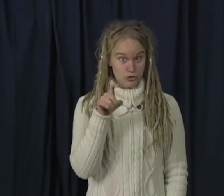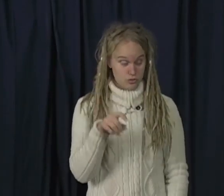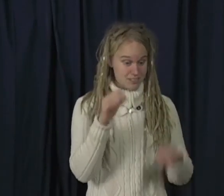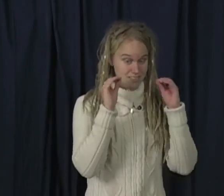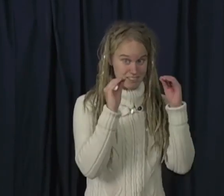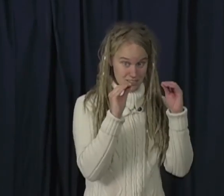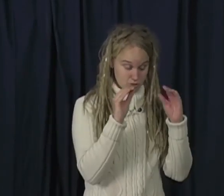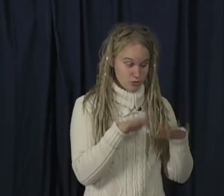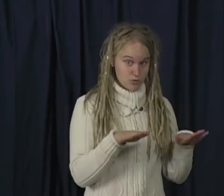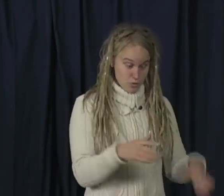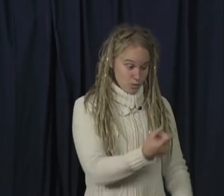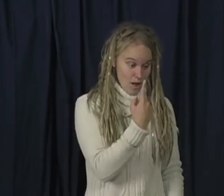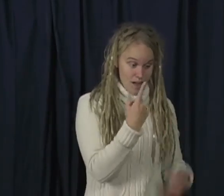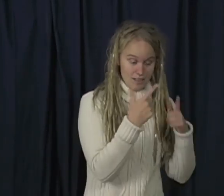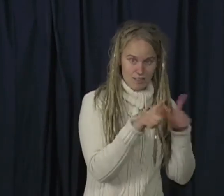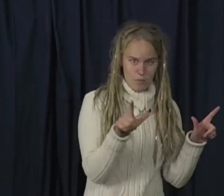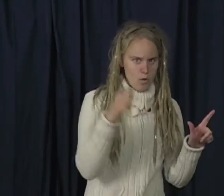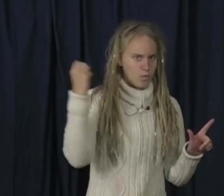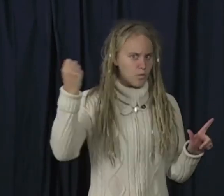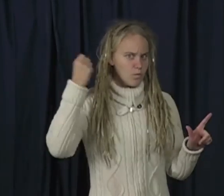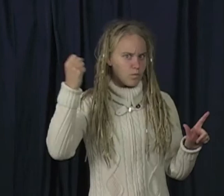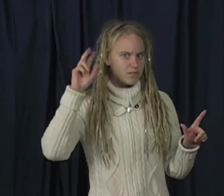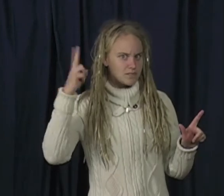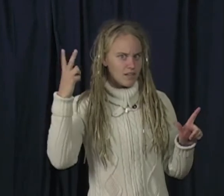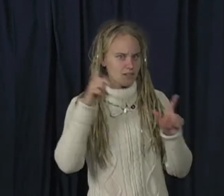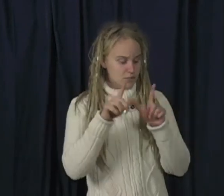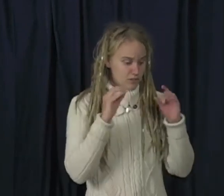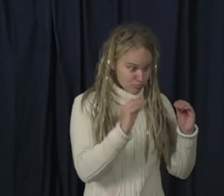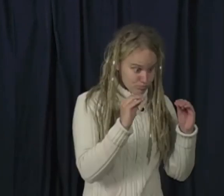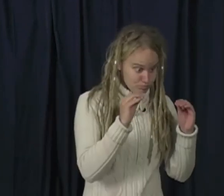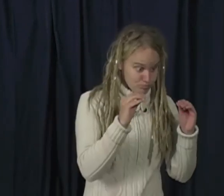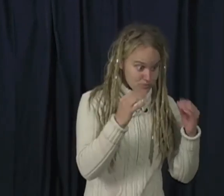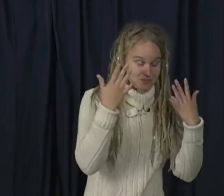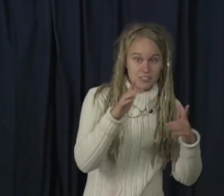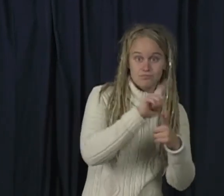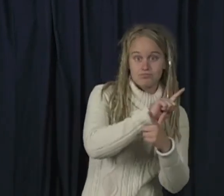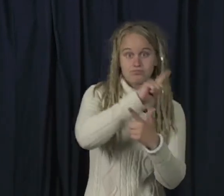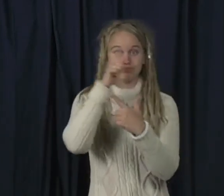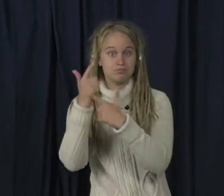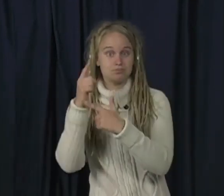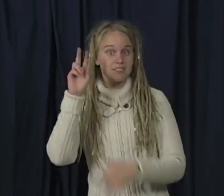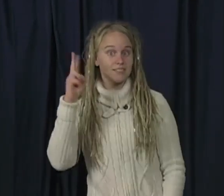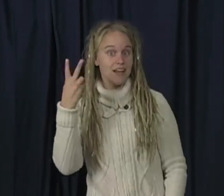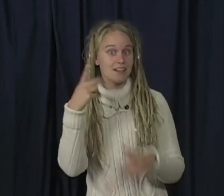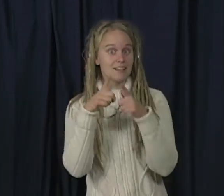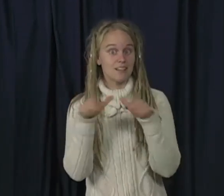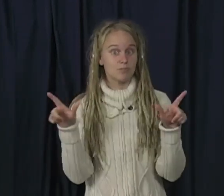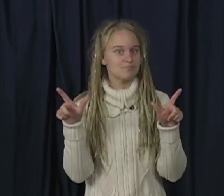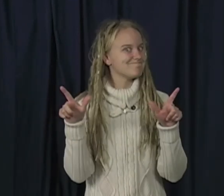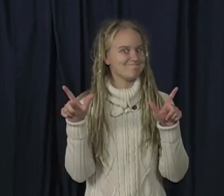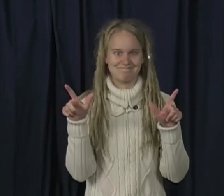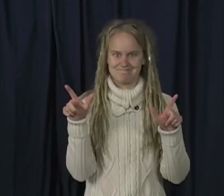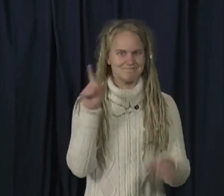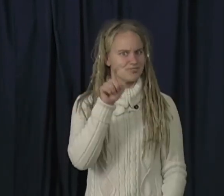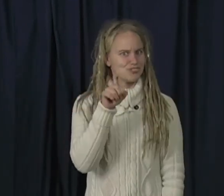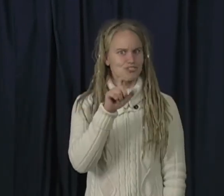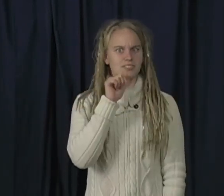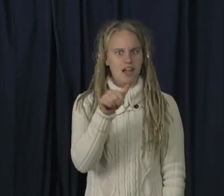Her research investigates sequential and simultaneous learning of language, and finds that providing